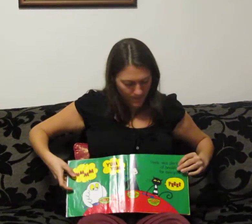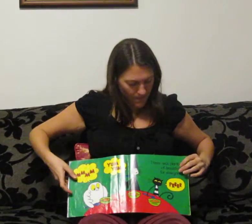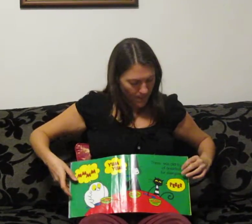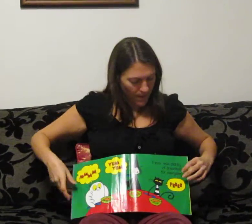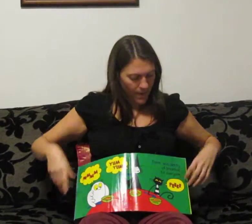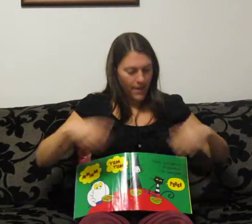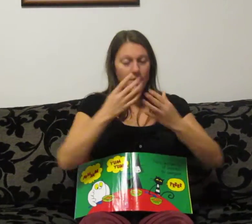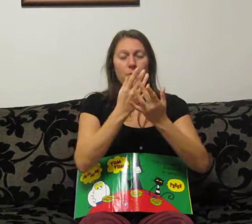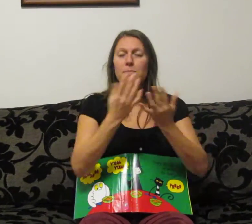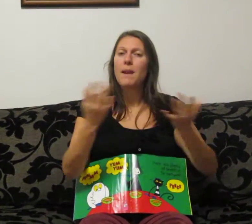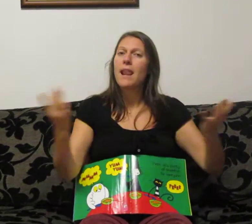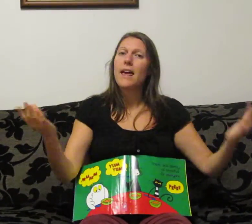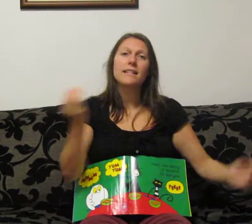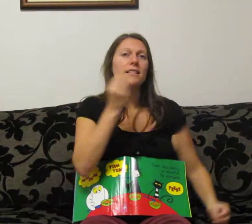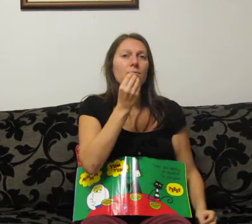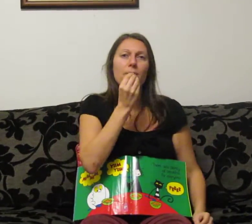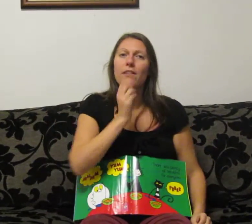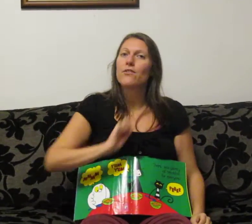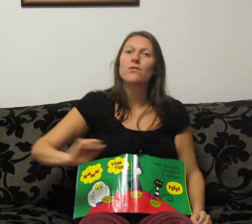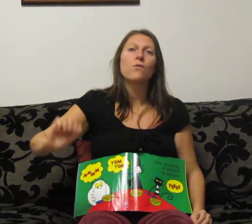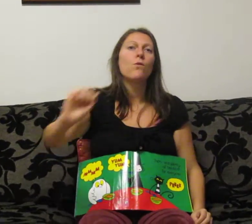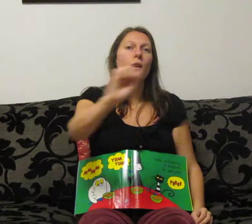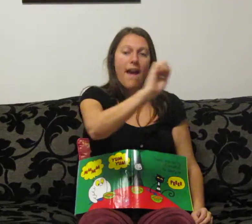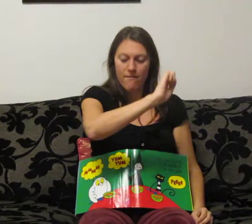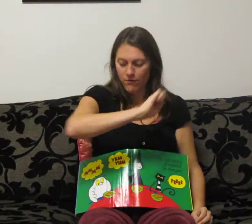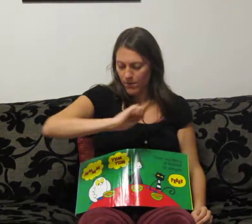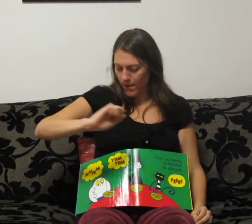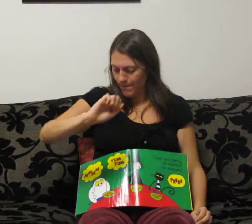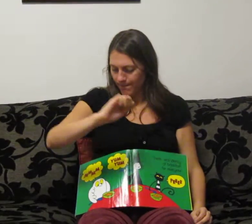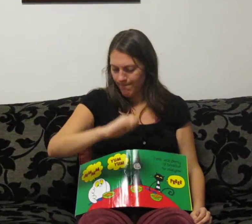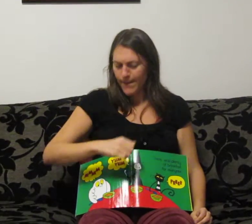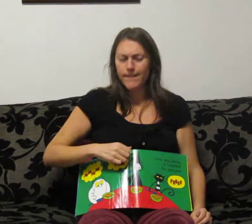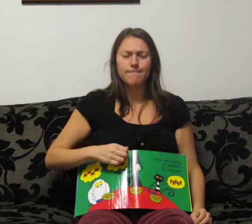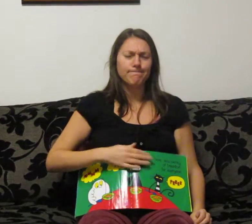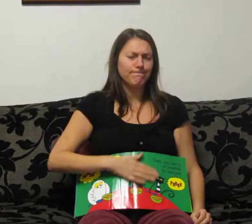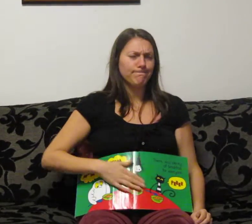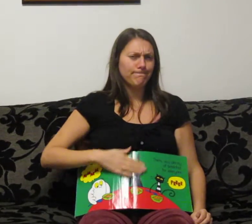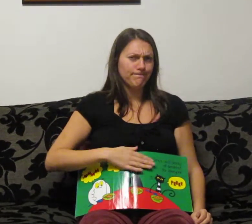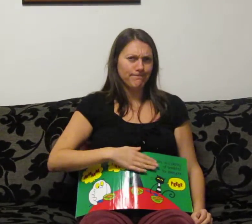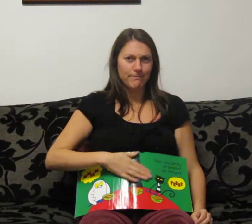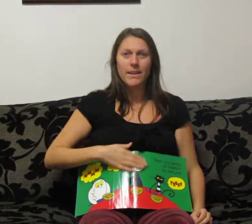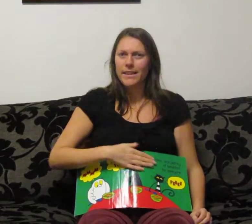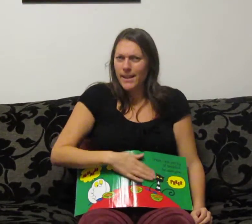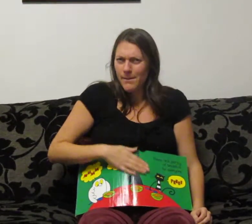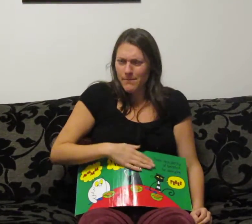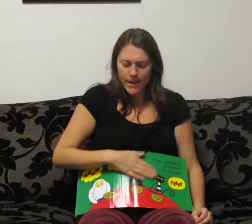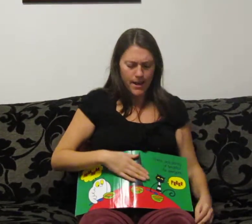There was plenty of breakfast for everyone. Mmm, yum, yum.